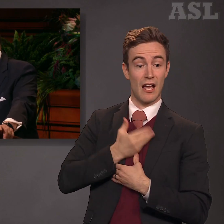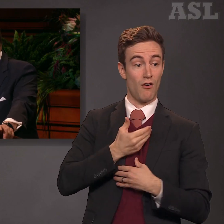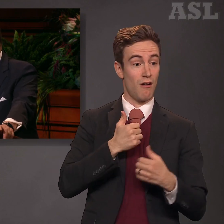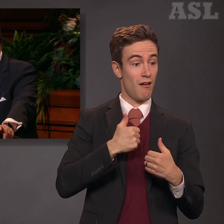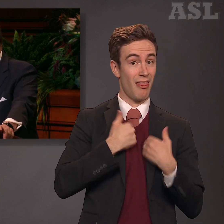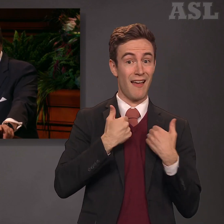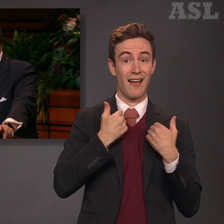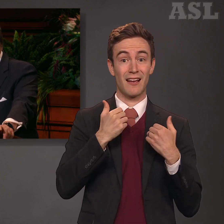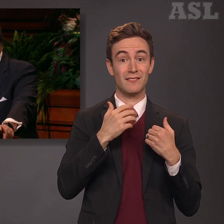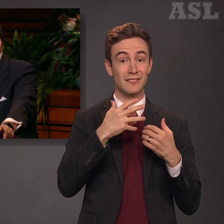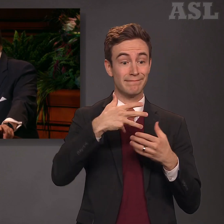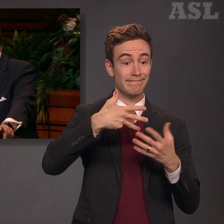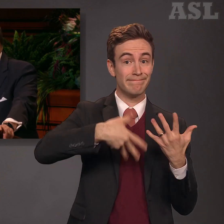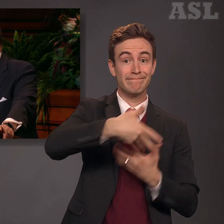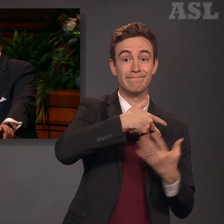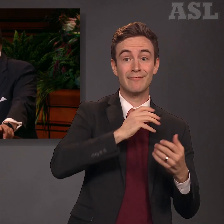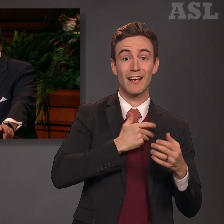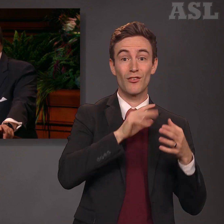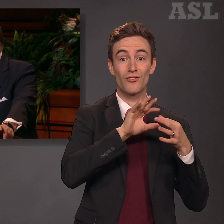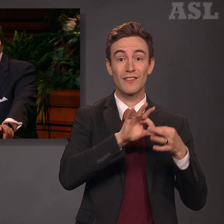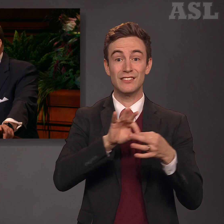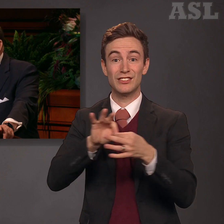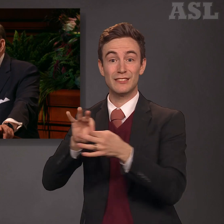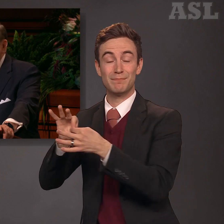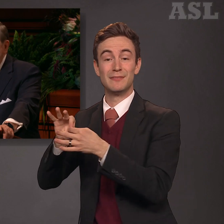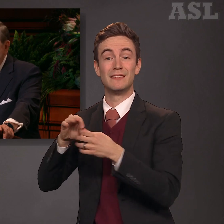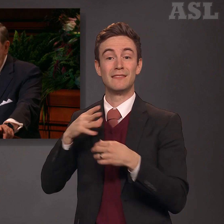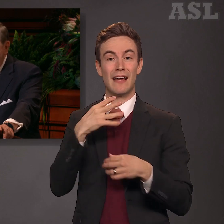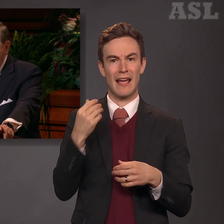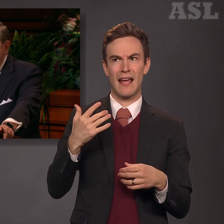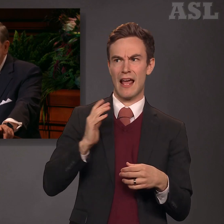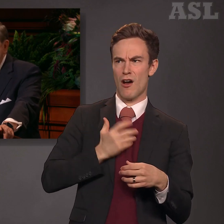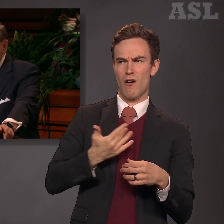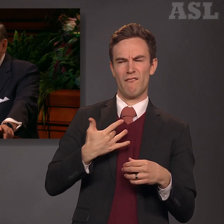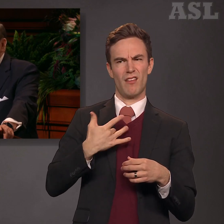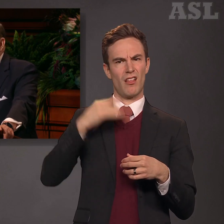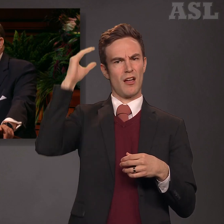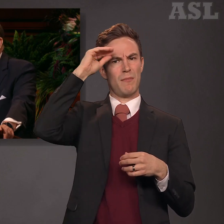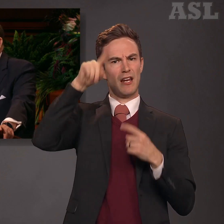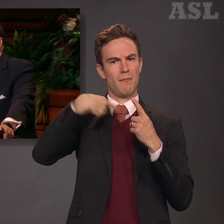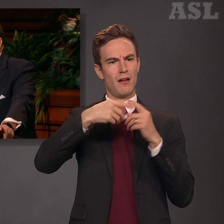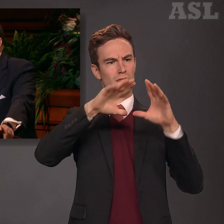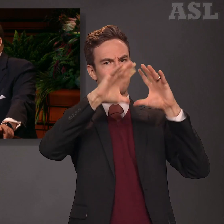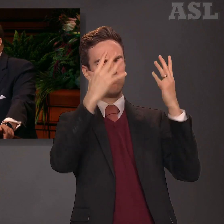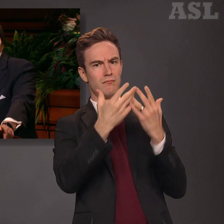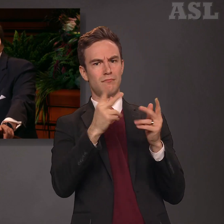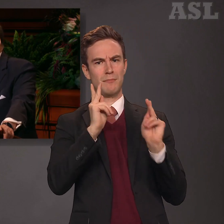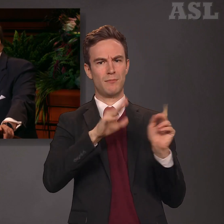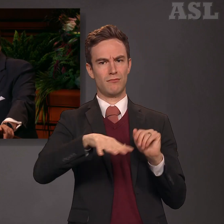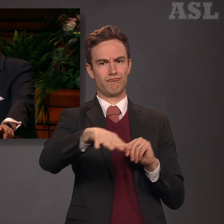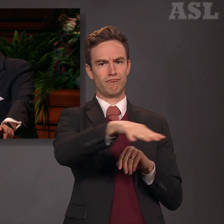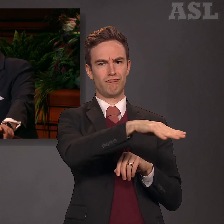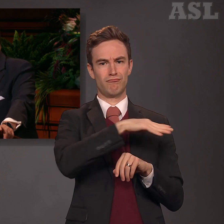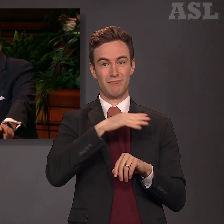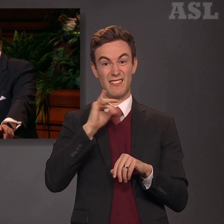other, and ultimately for our feeling for all mankind, then old distinctions,